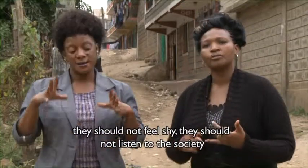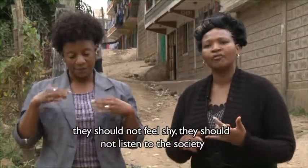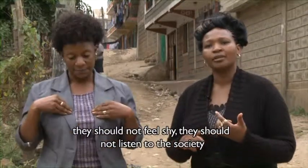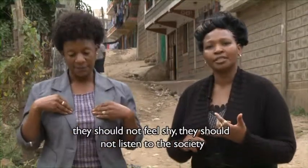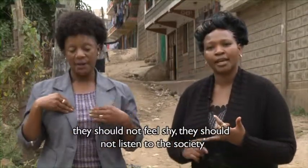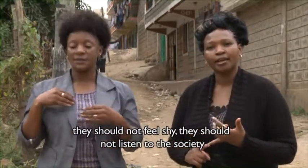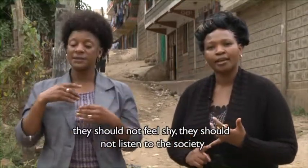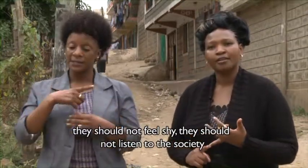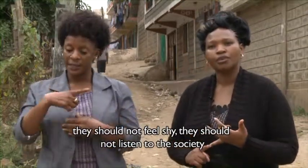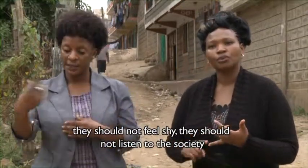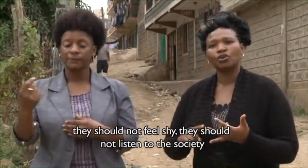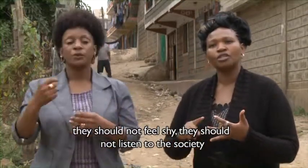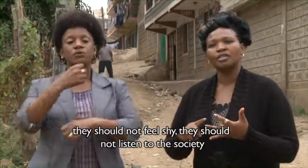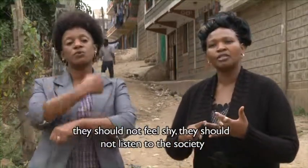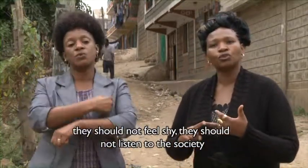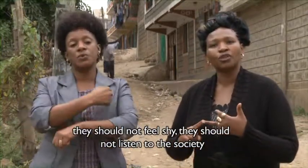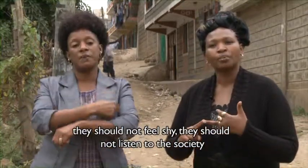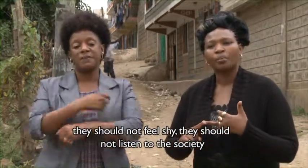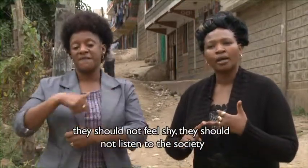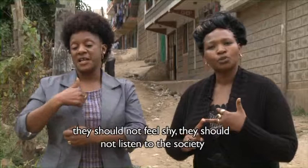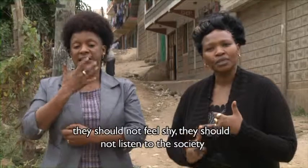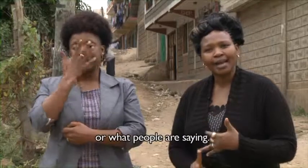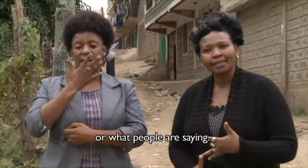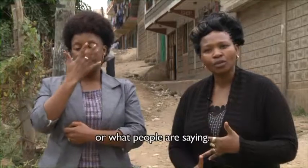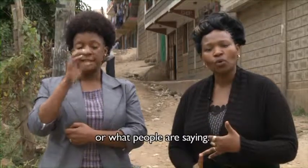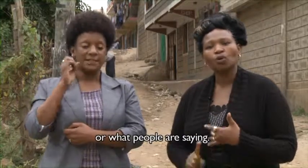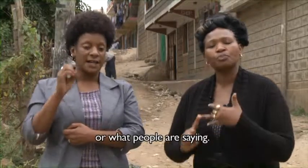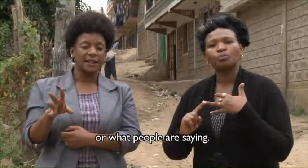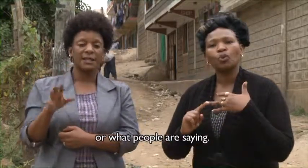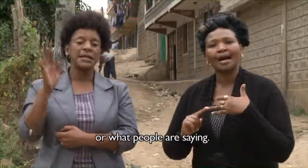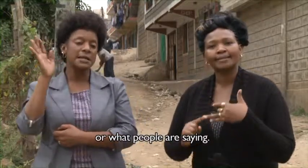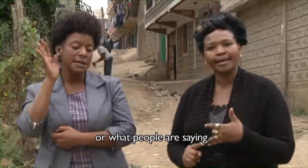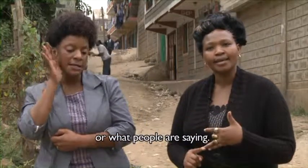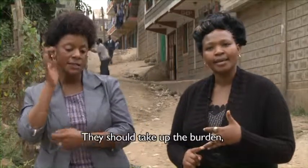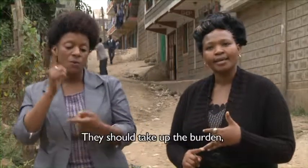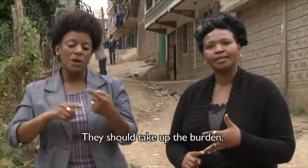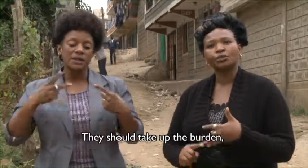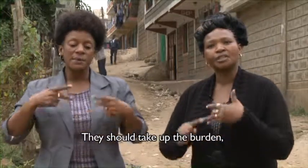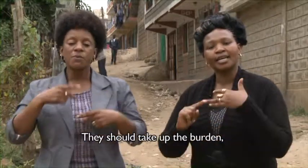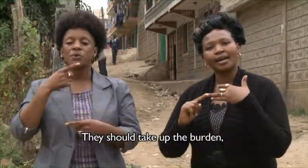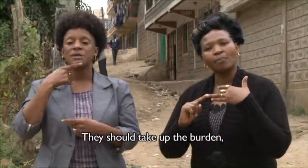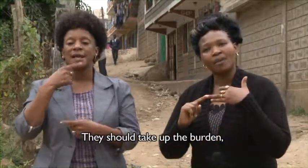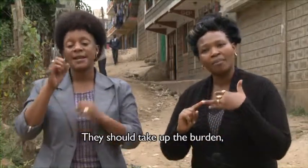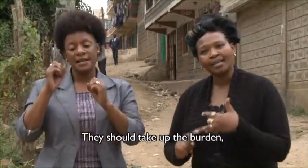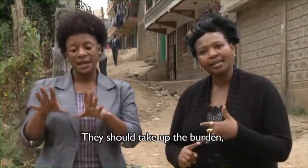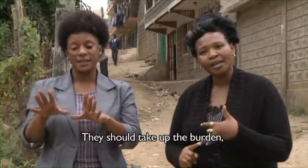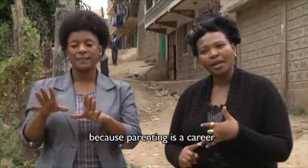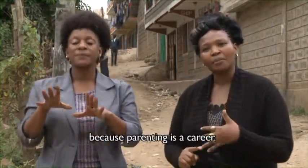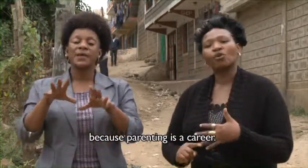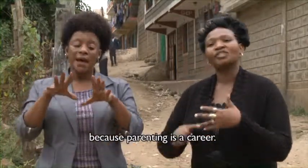feel shy. They should not listen to the society or what people are saying. They should take up the burden because